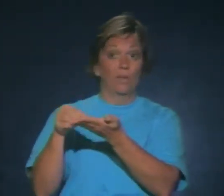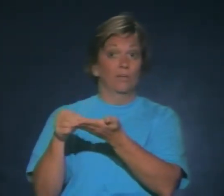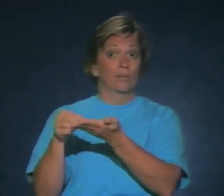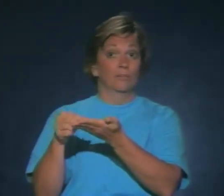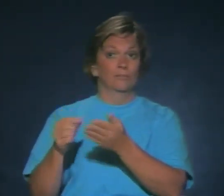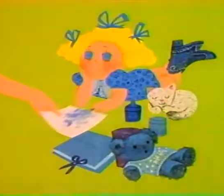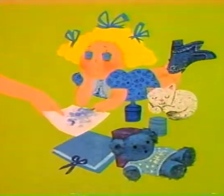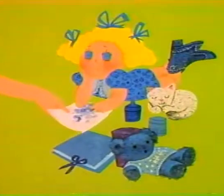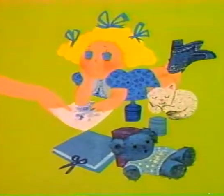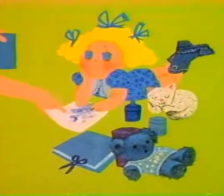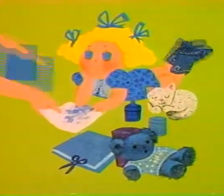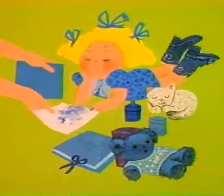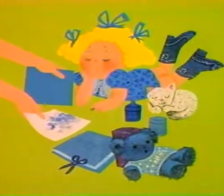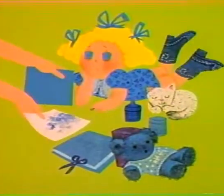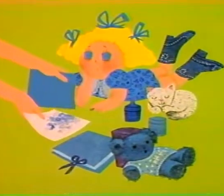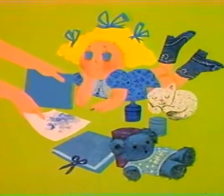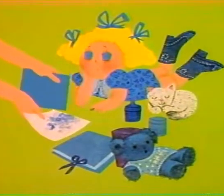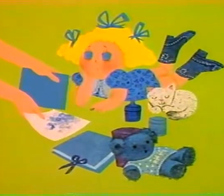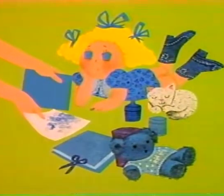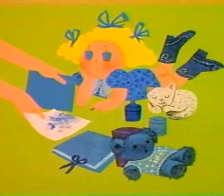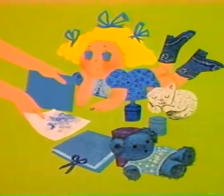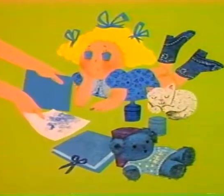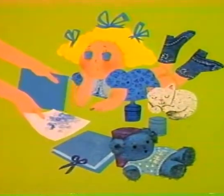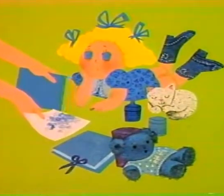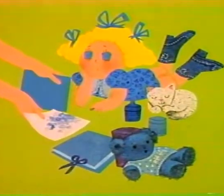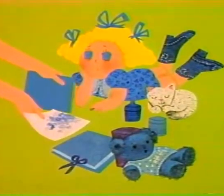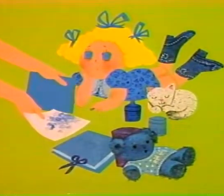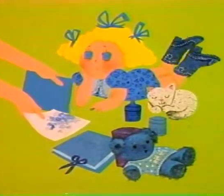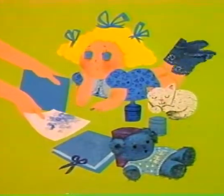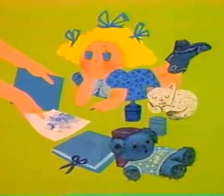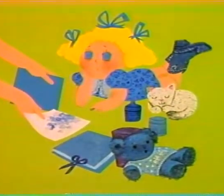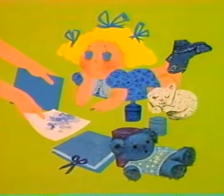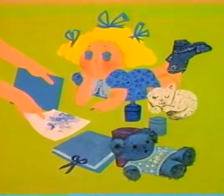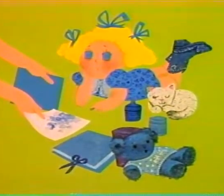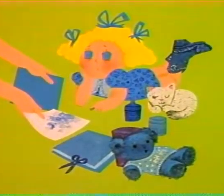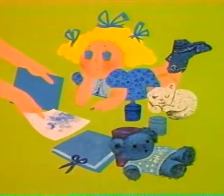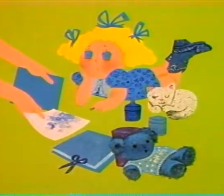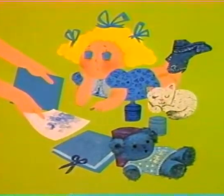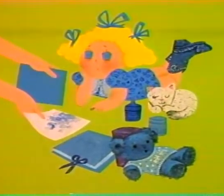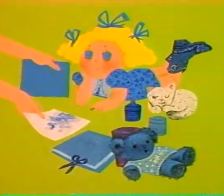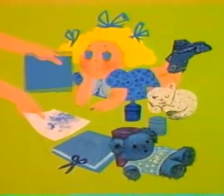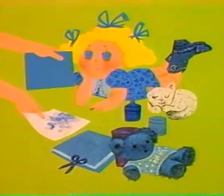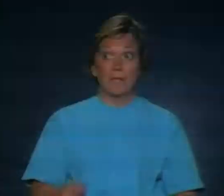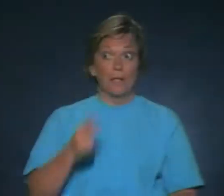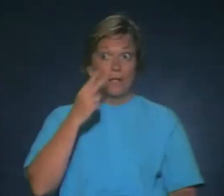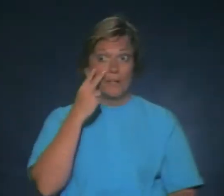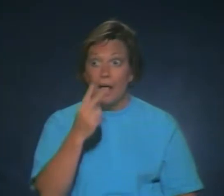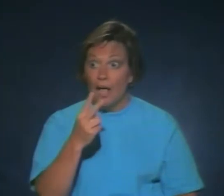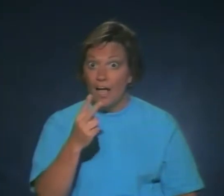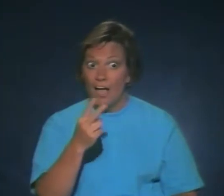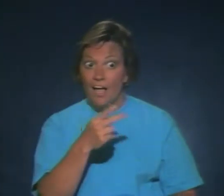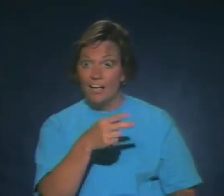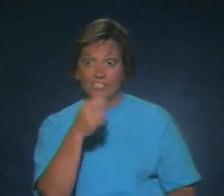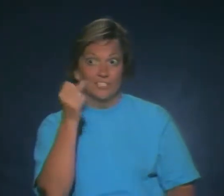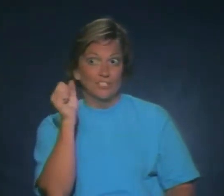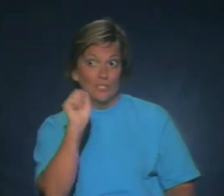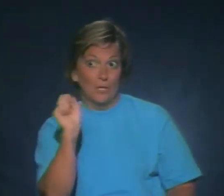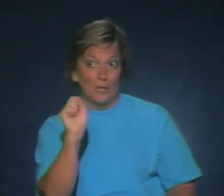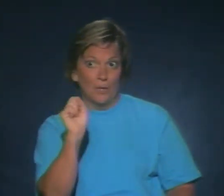Here is blue paper. Here is blue glue. Look, Sue. See the